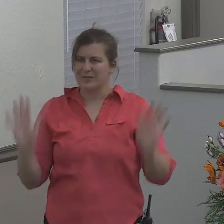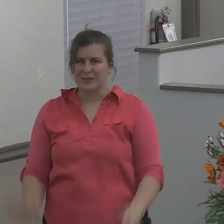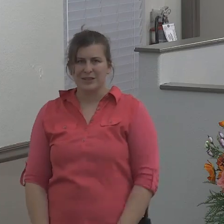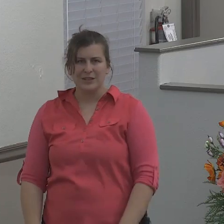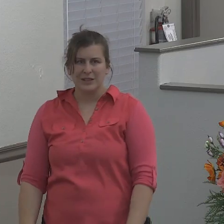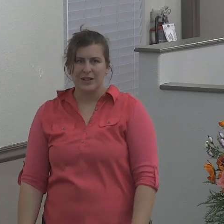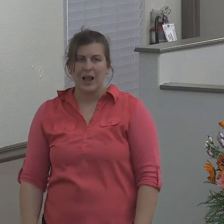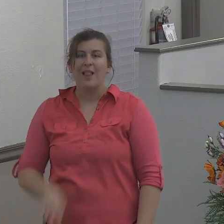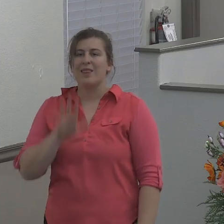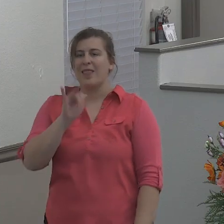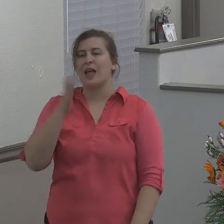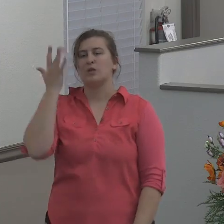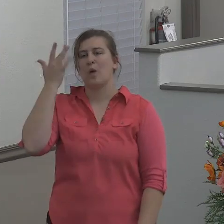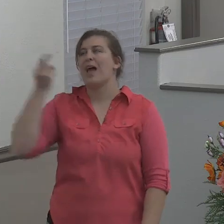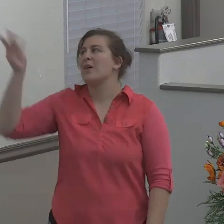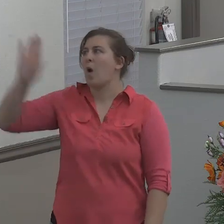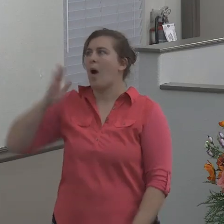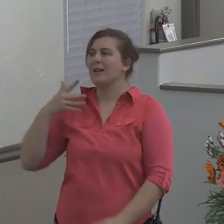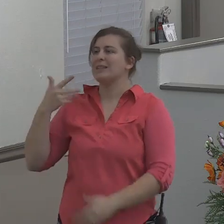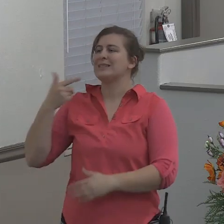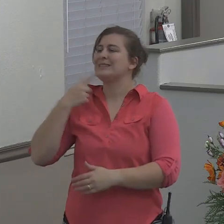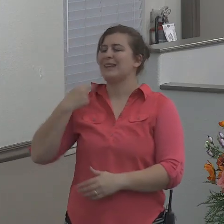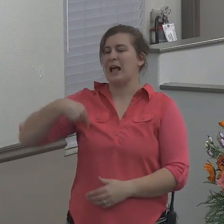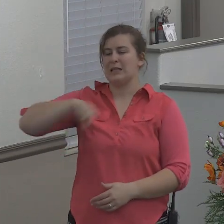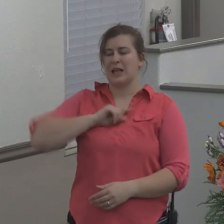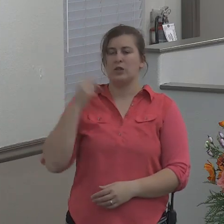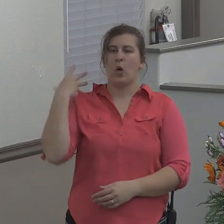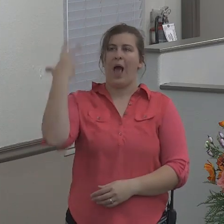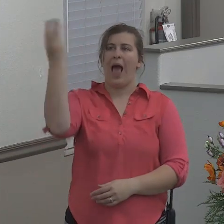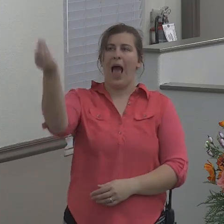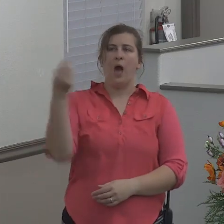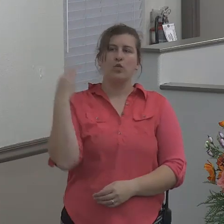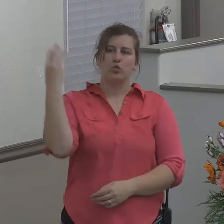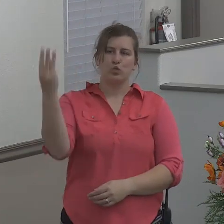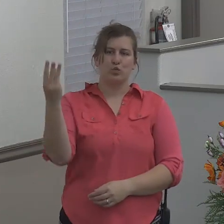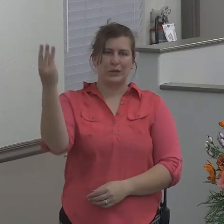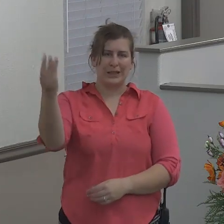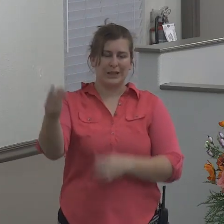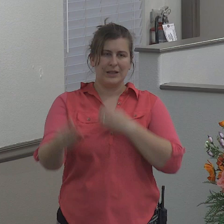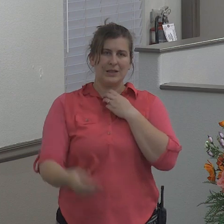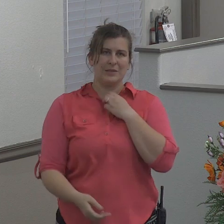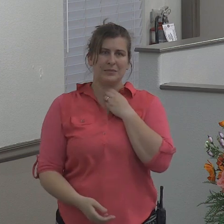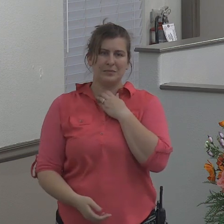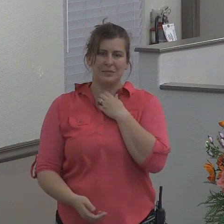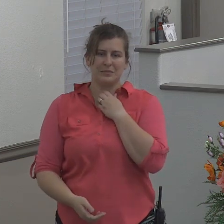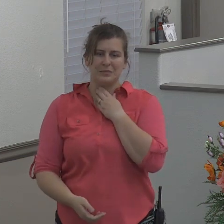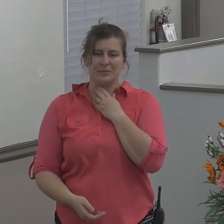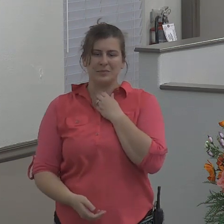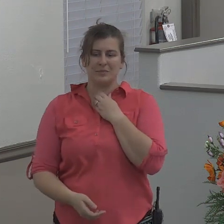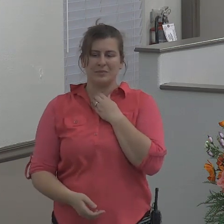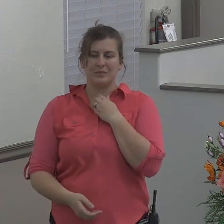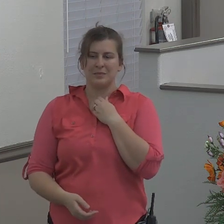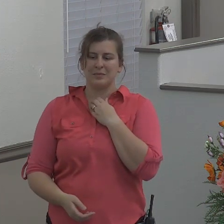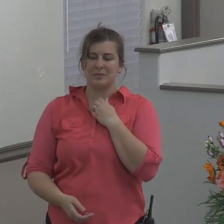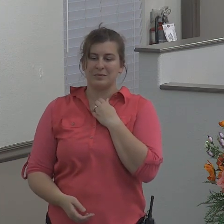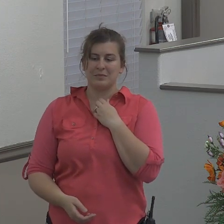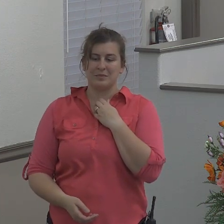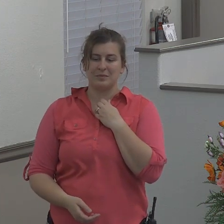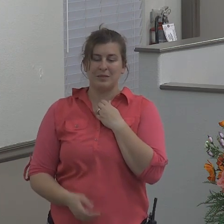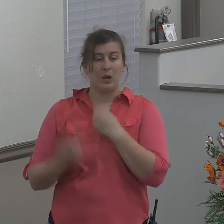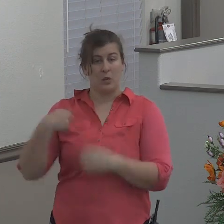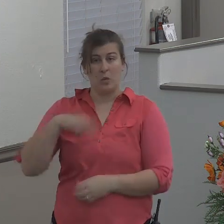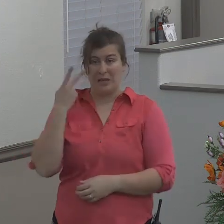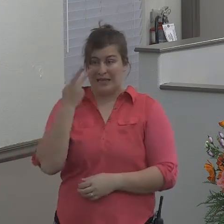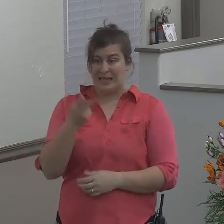why God sent us out to witness and this is exactly what happened here with Jonah Jonah